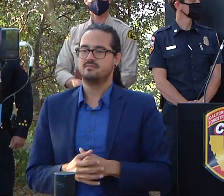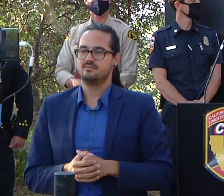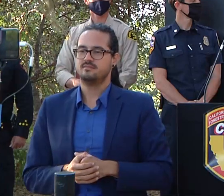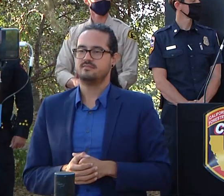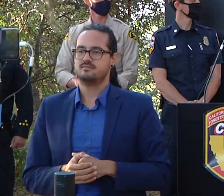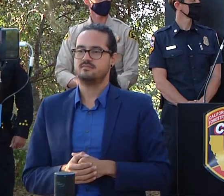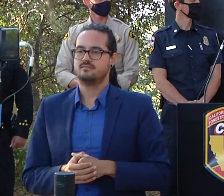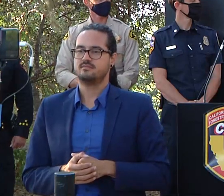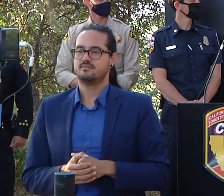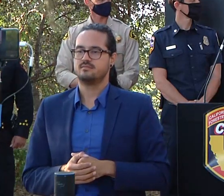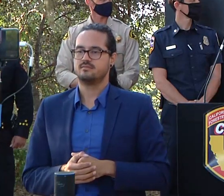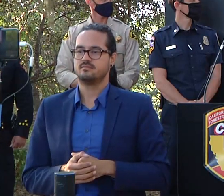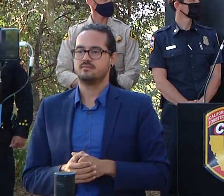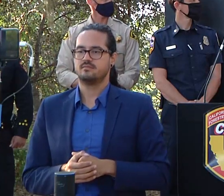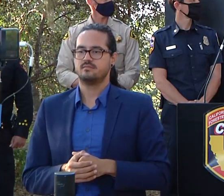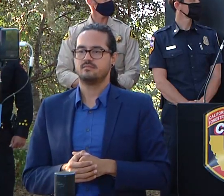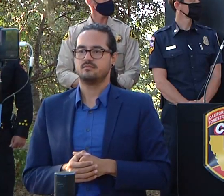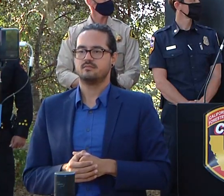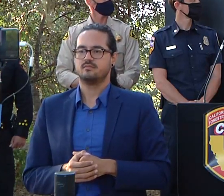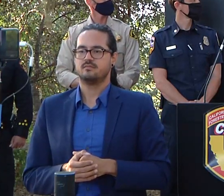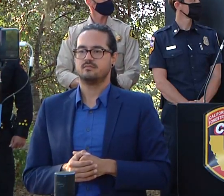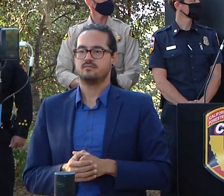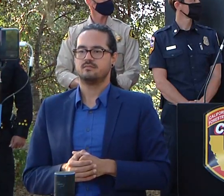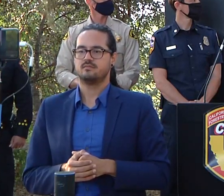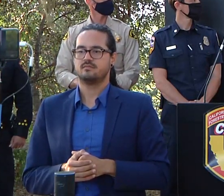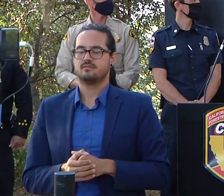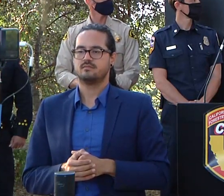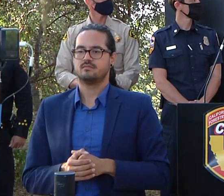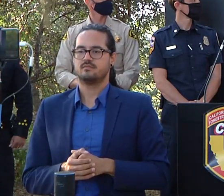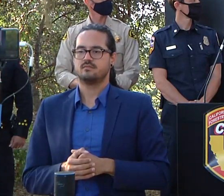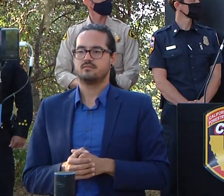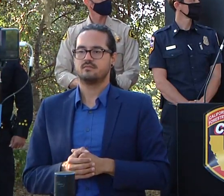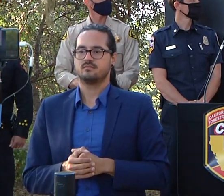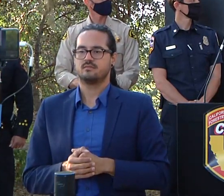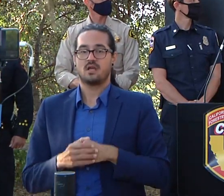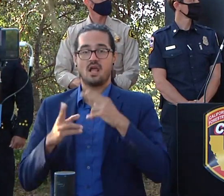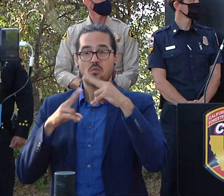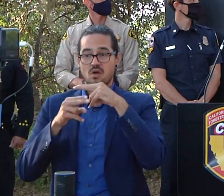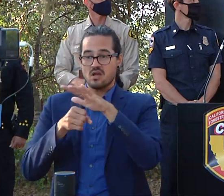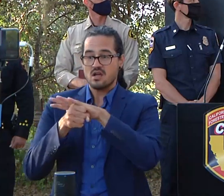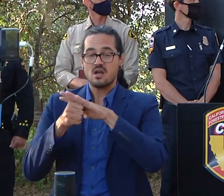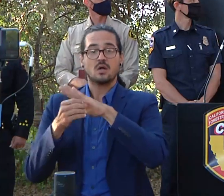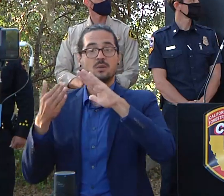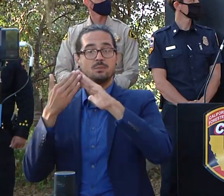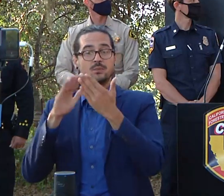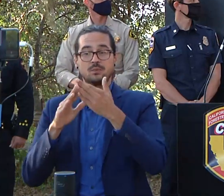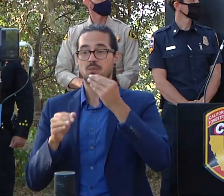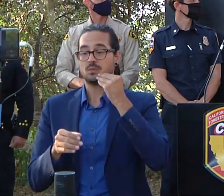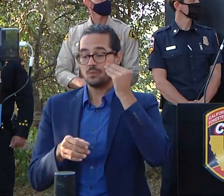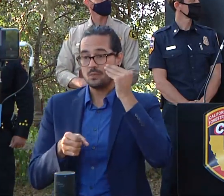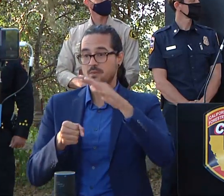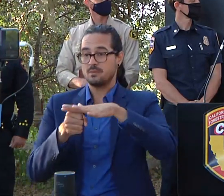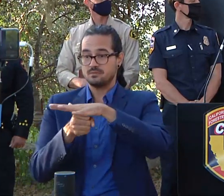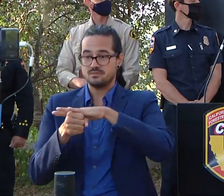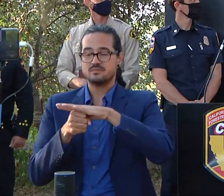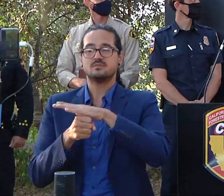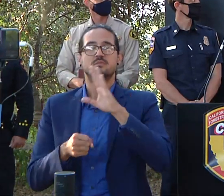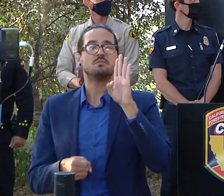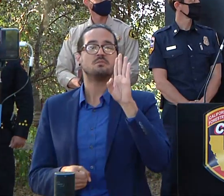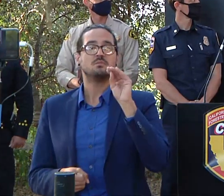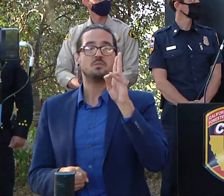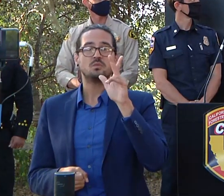but those communities all up are looking very very good uh in boulder creek fires